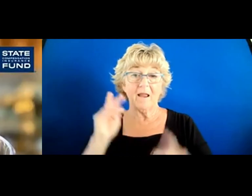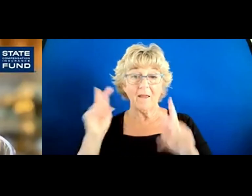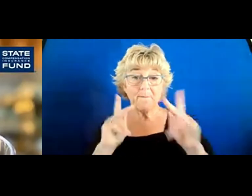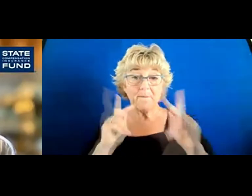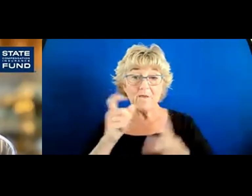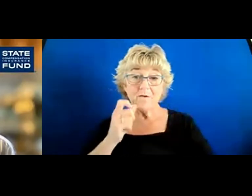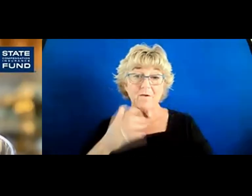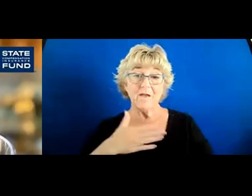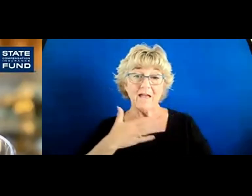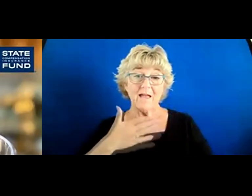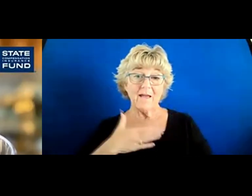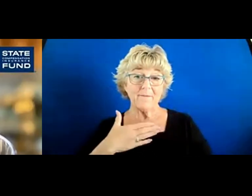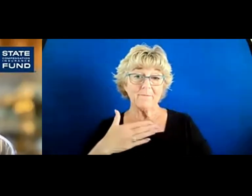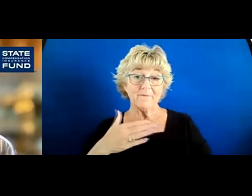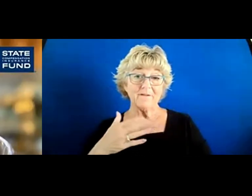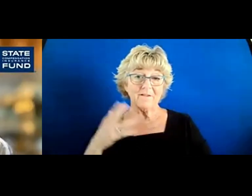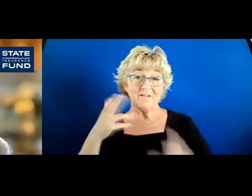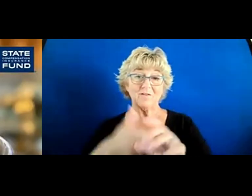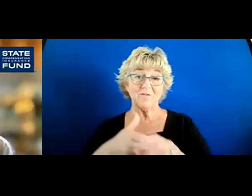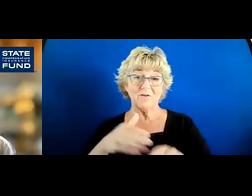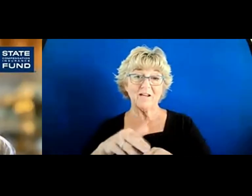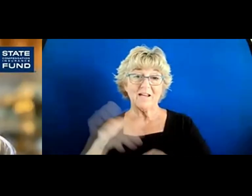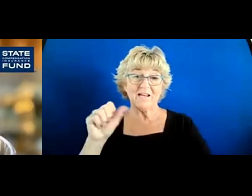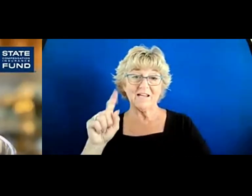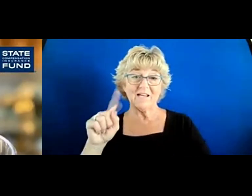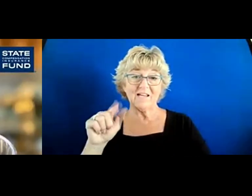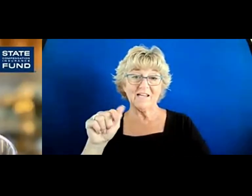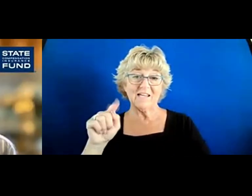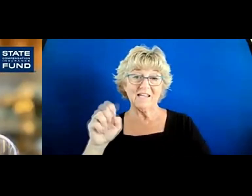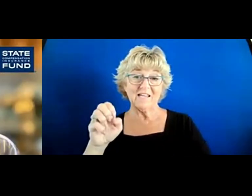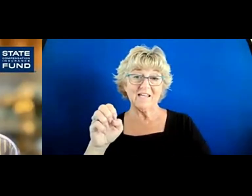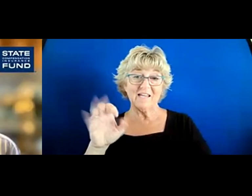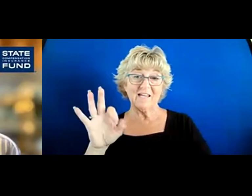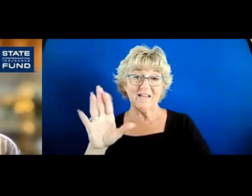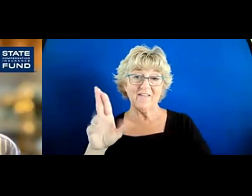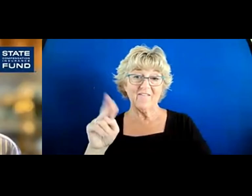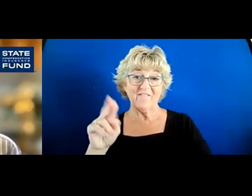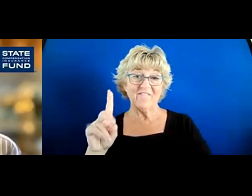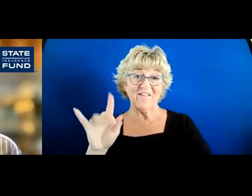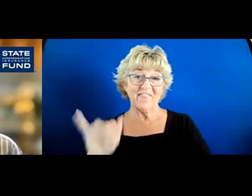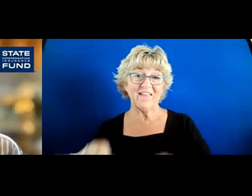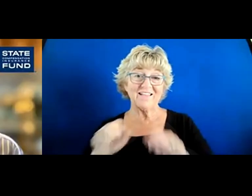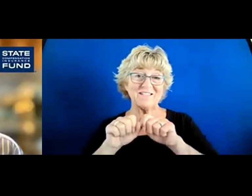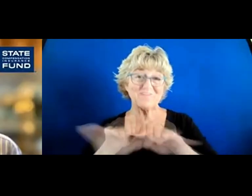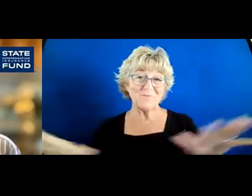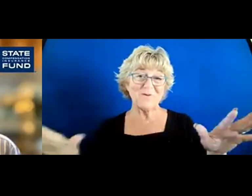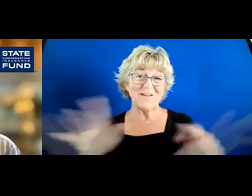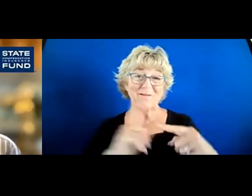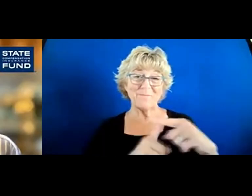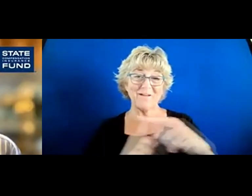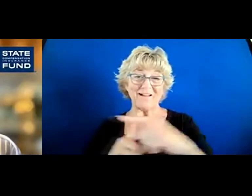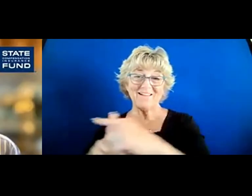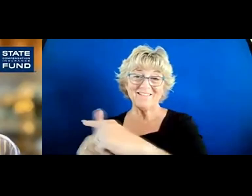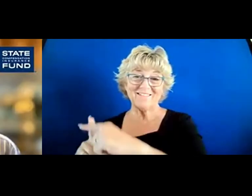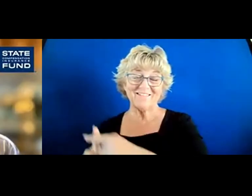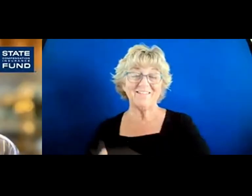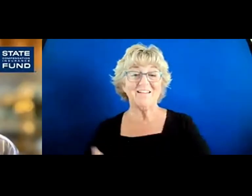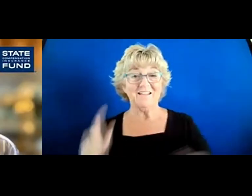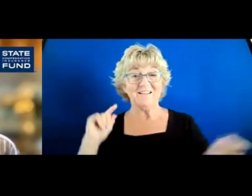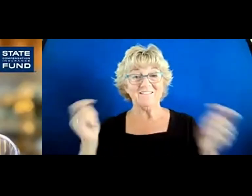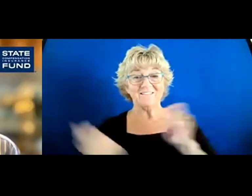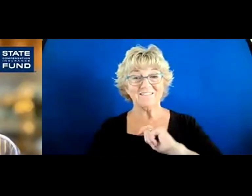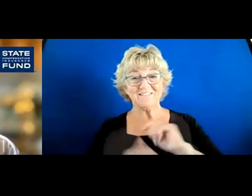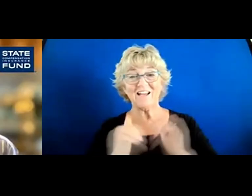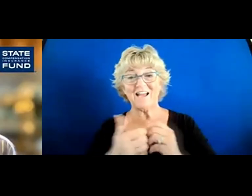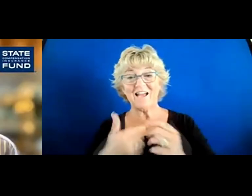a state fund and energized about the experience, that's kind of contagious. And of course, we're also changing the way we've engaged